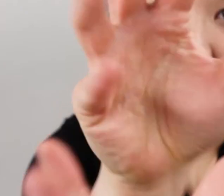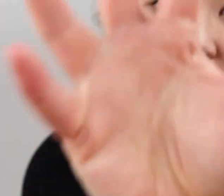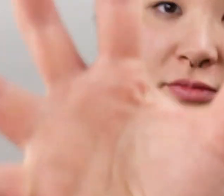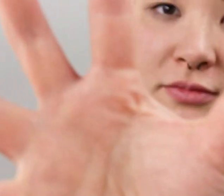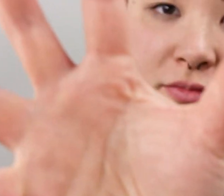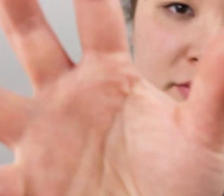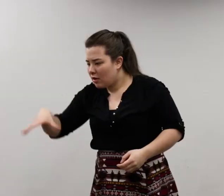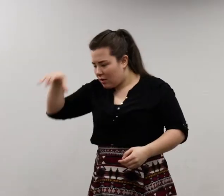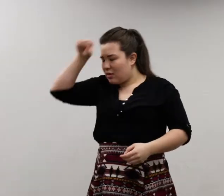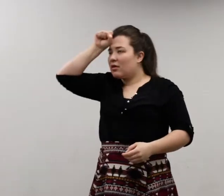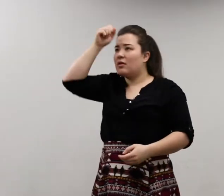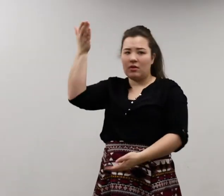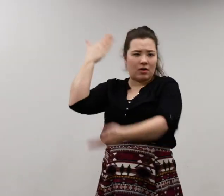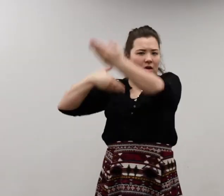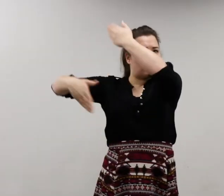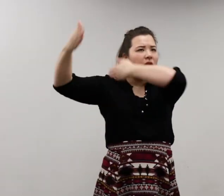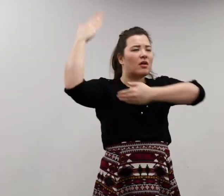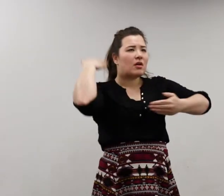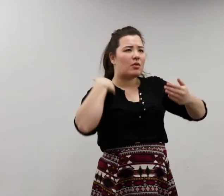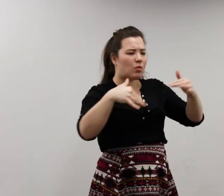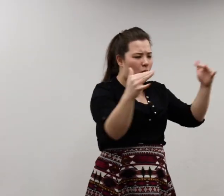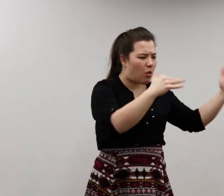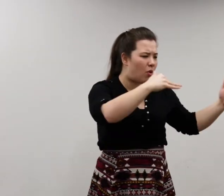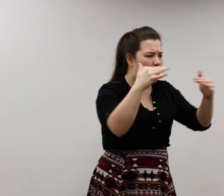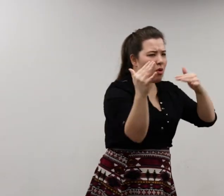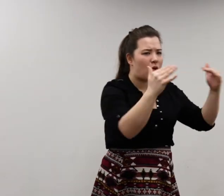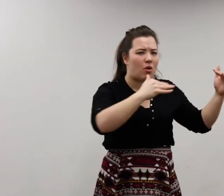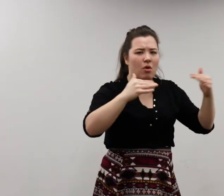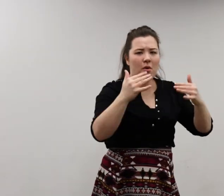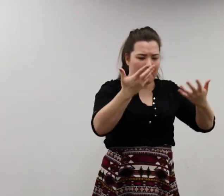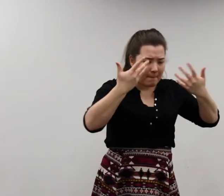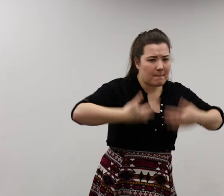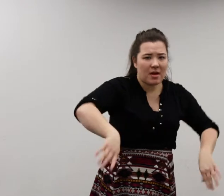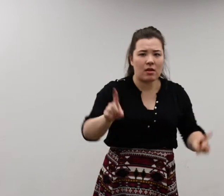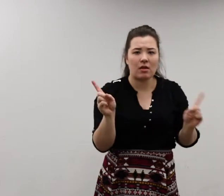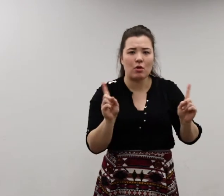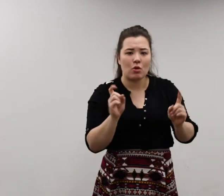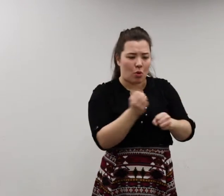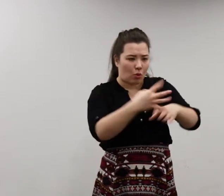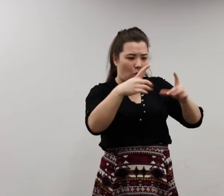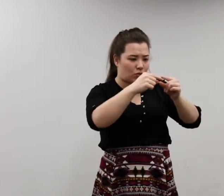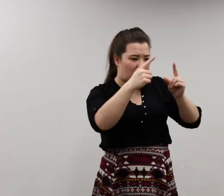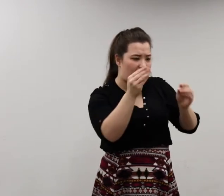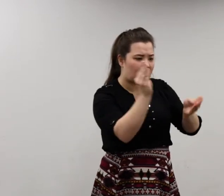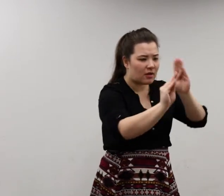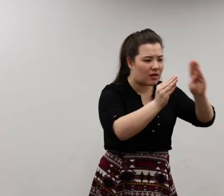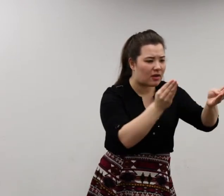From war in times long ago, when once it was